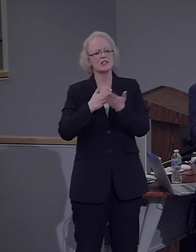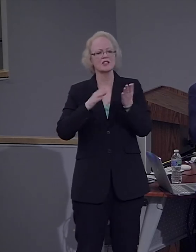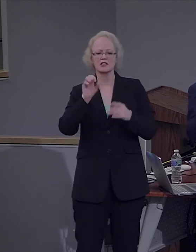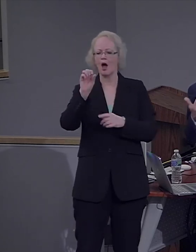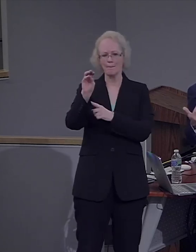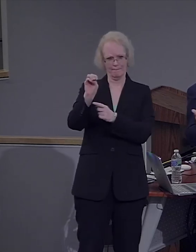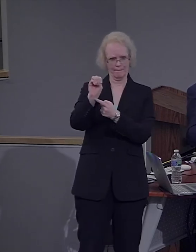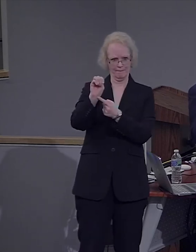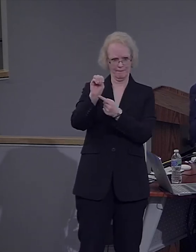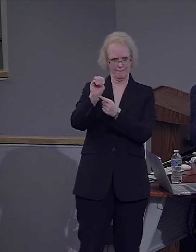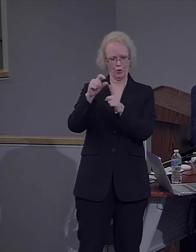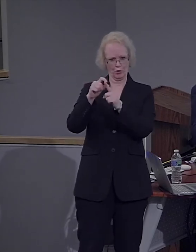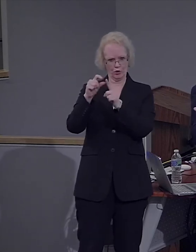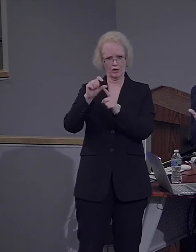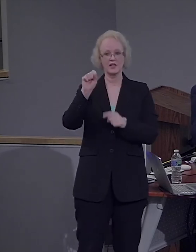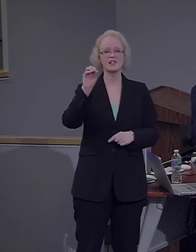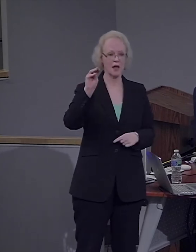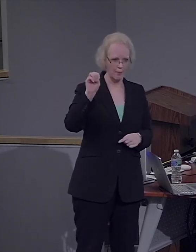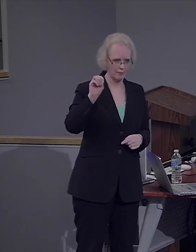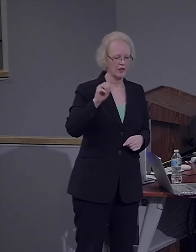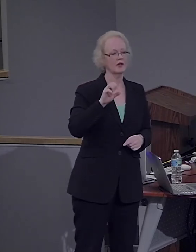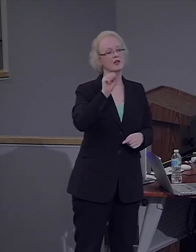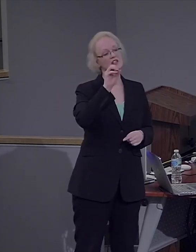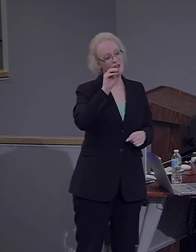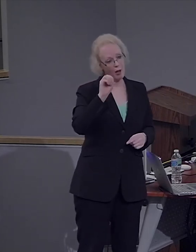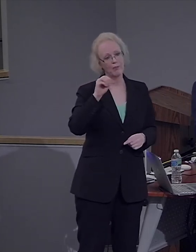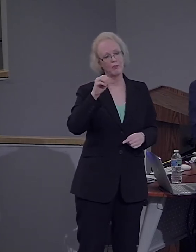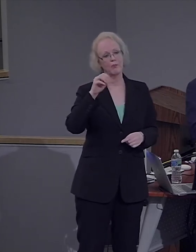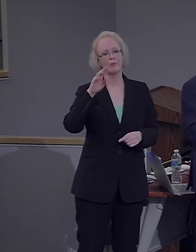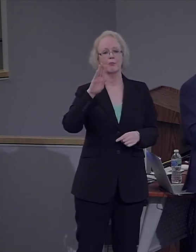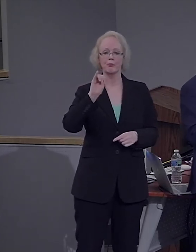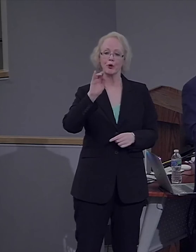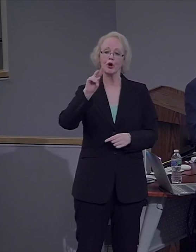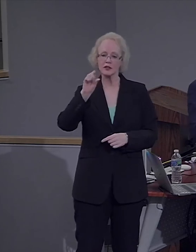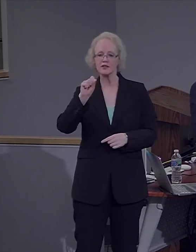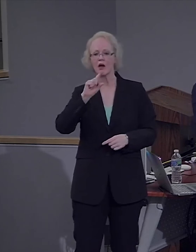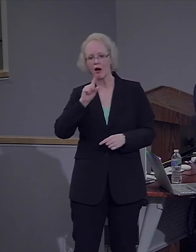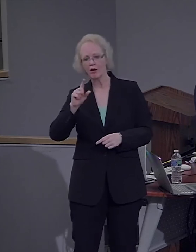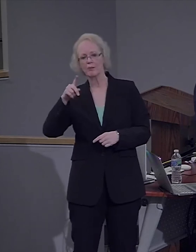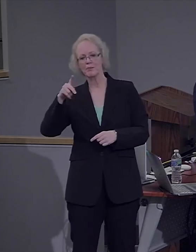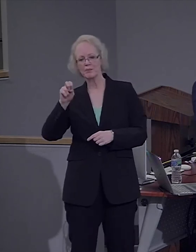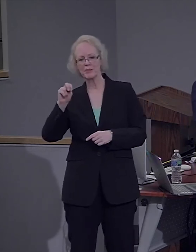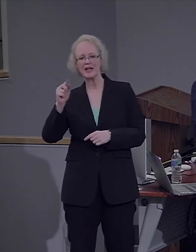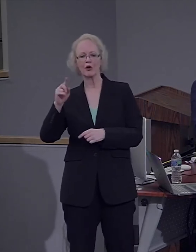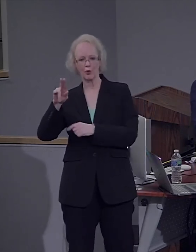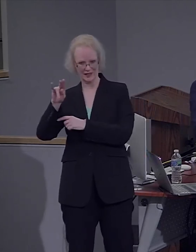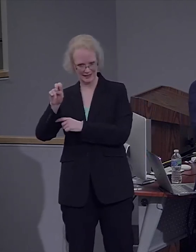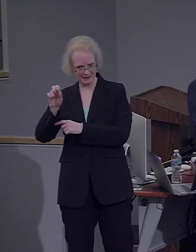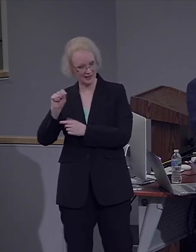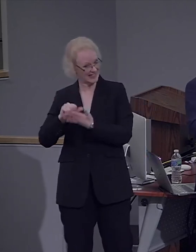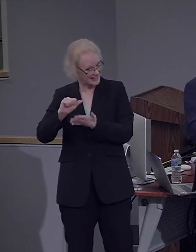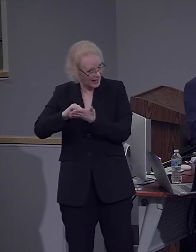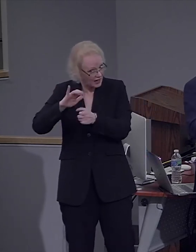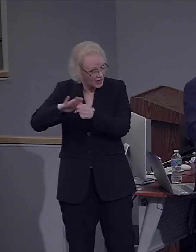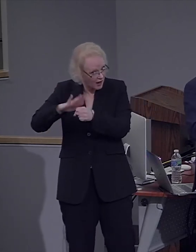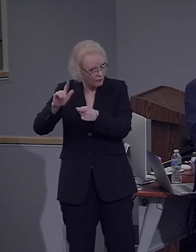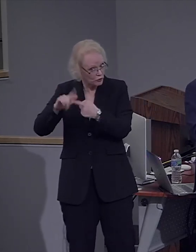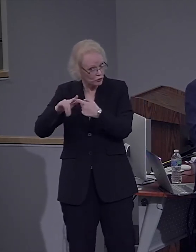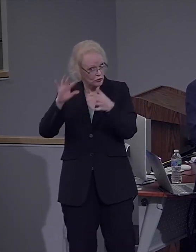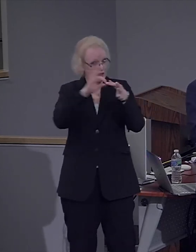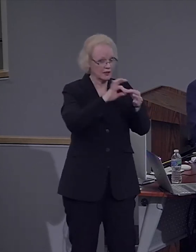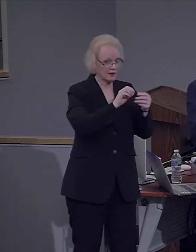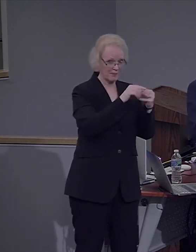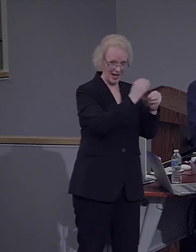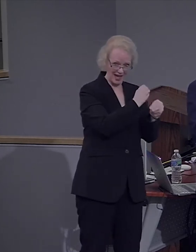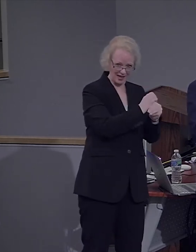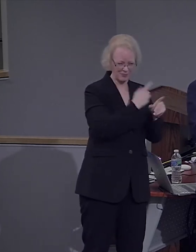birds are penguins or something like that. Is it enough to trigger the language network? Because after all, it's logic or it's a quantification.